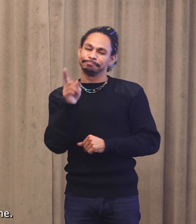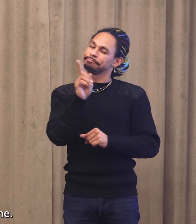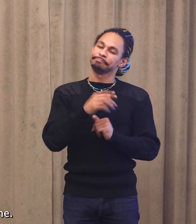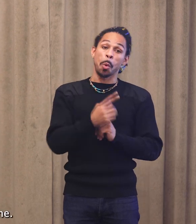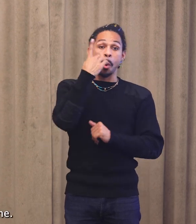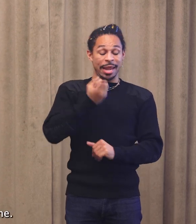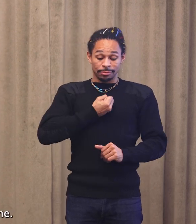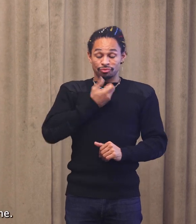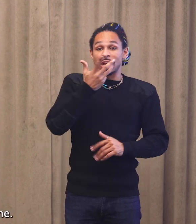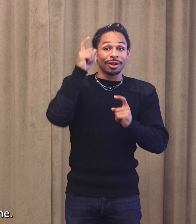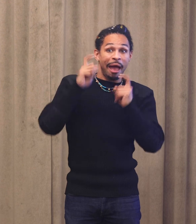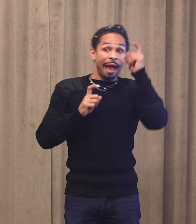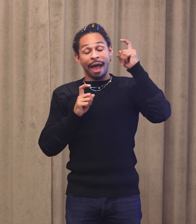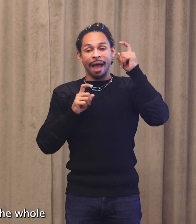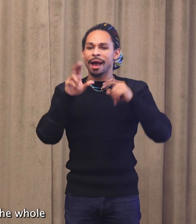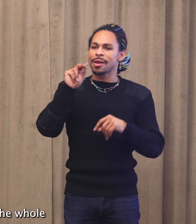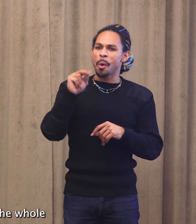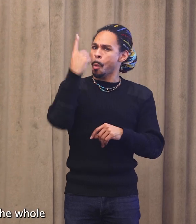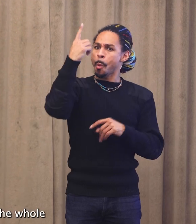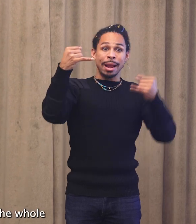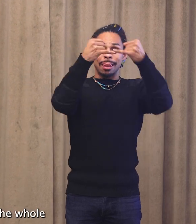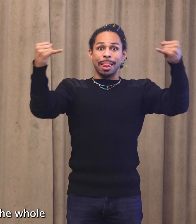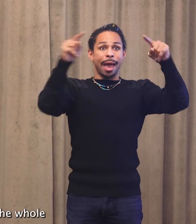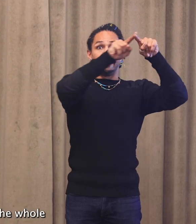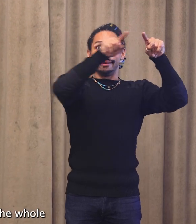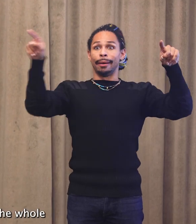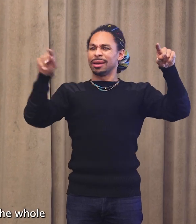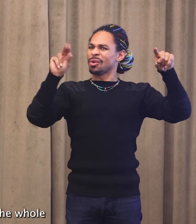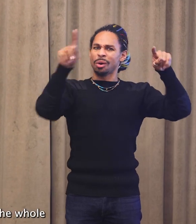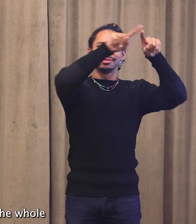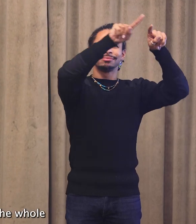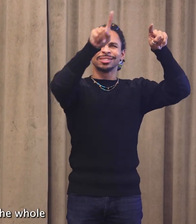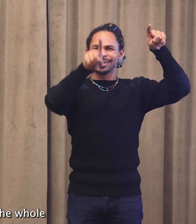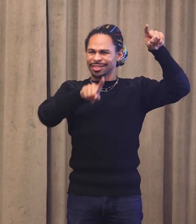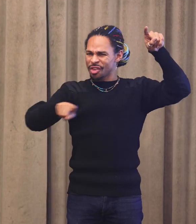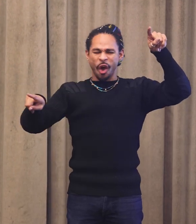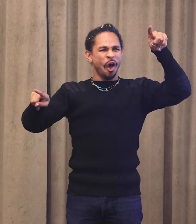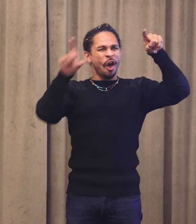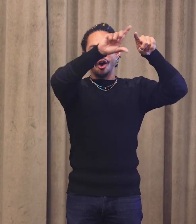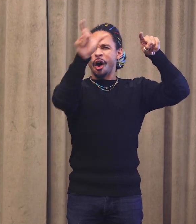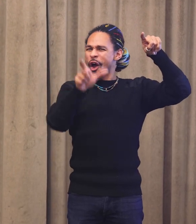one line, it's the all, it's the whole.